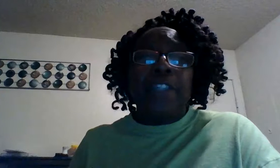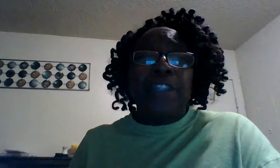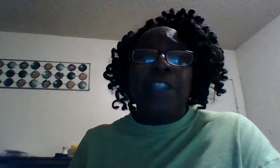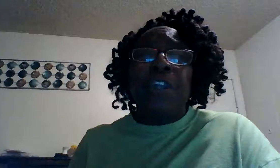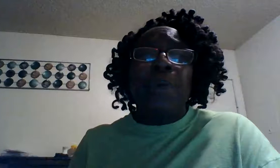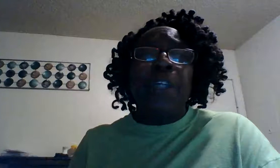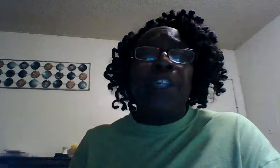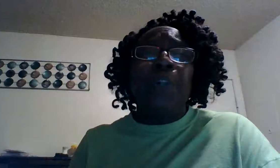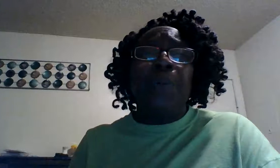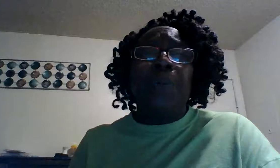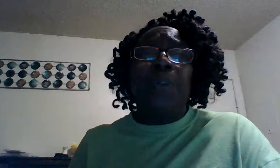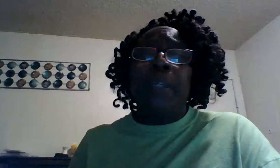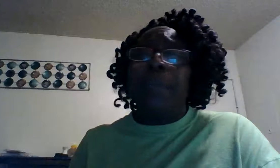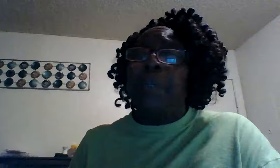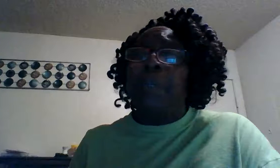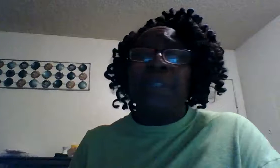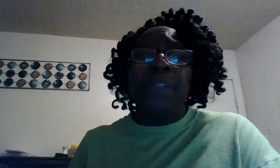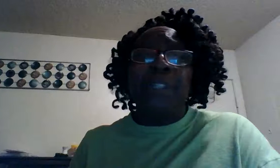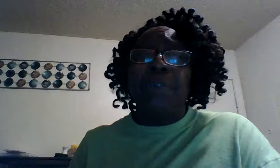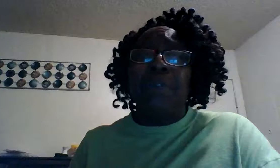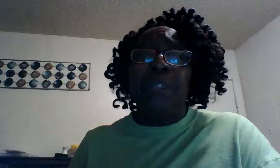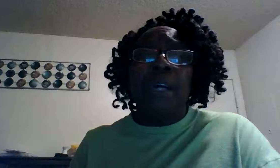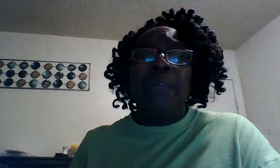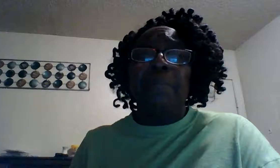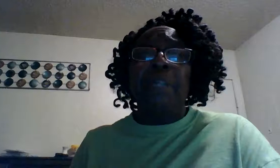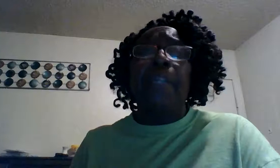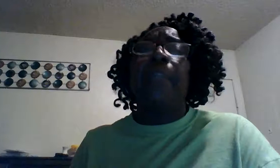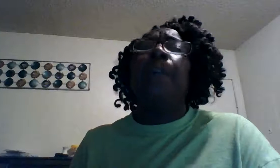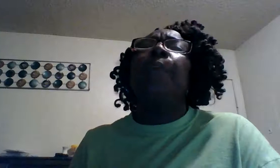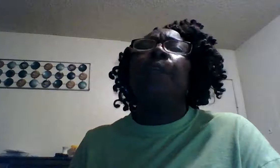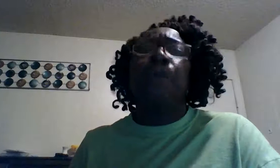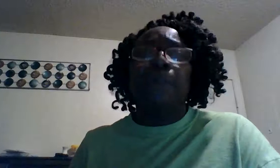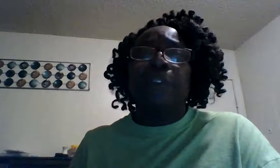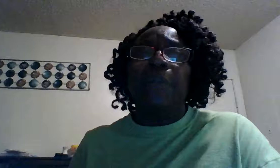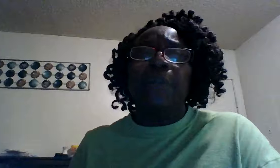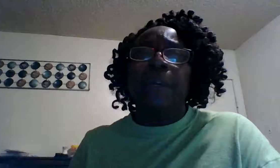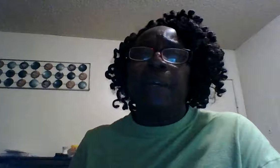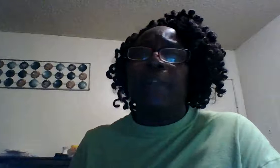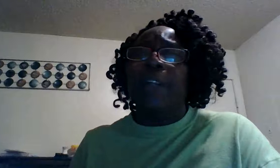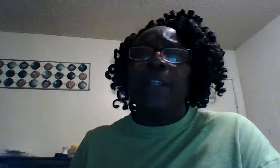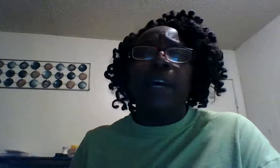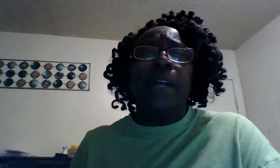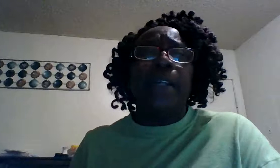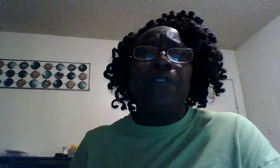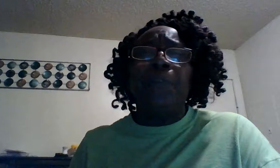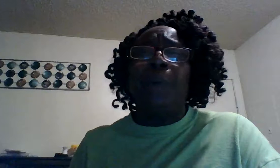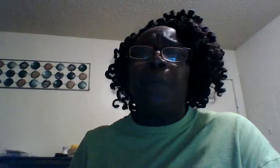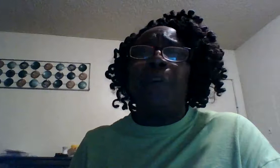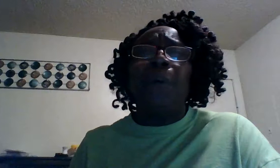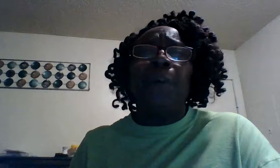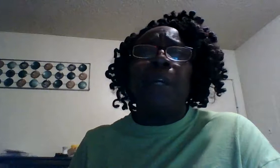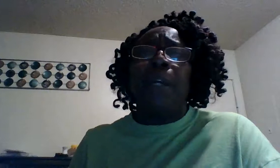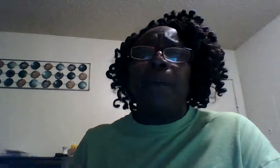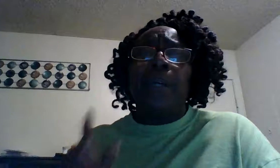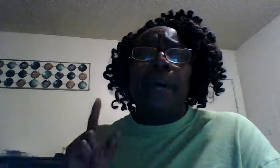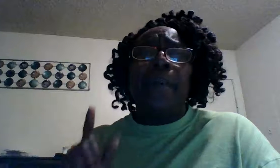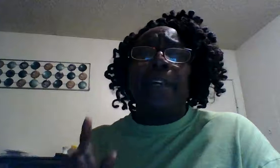that it's only you and the people see you not of me but all of you and father god if you go forth we'll have an